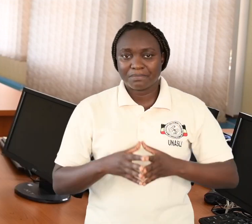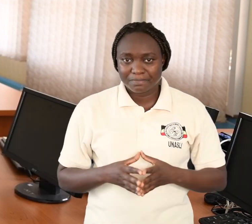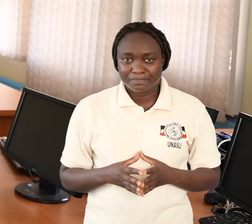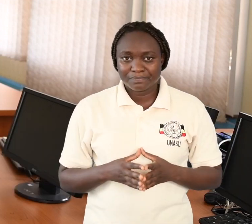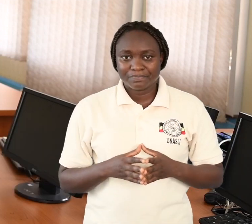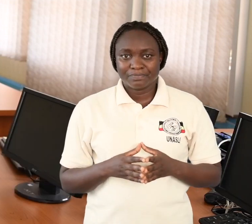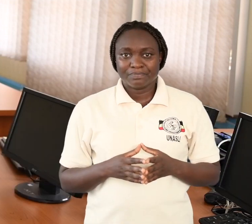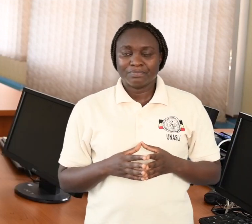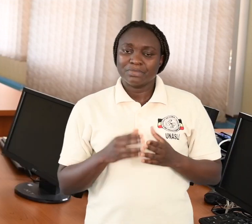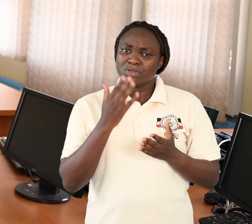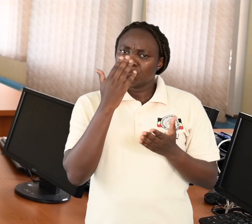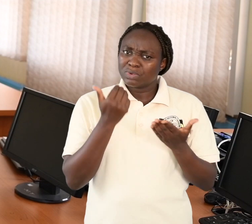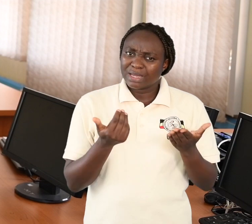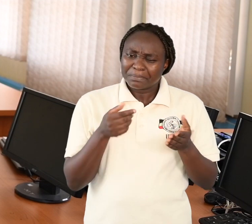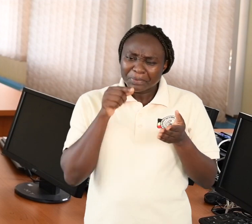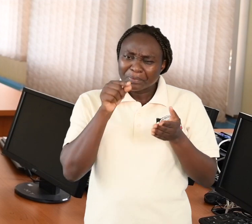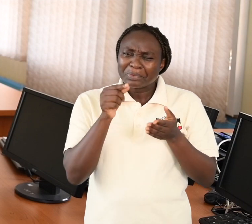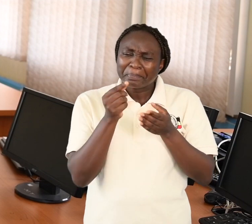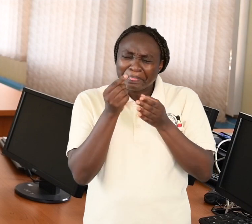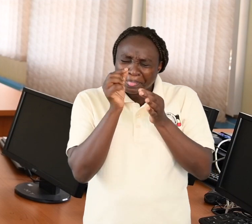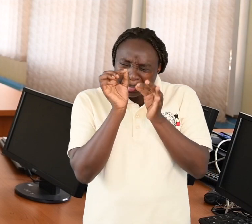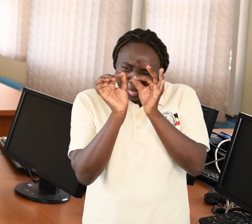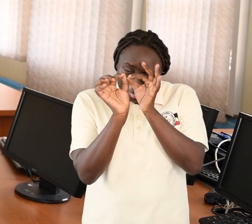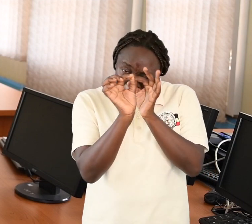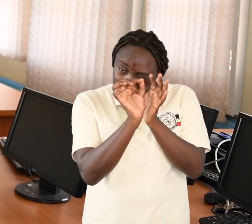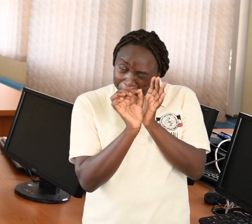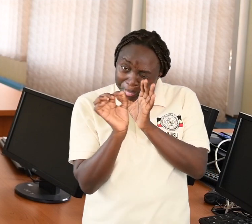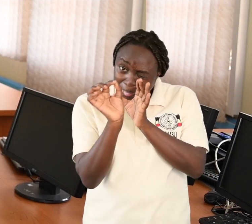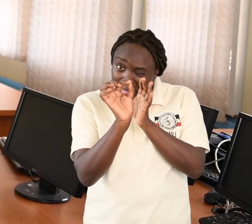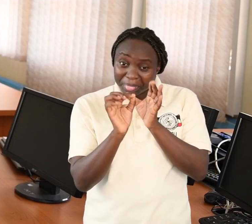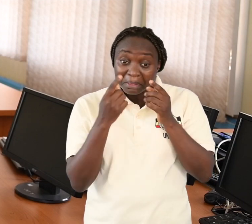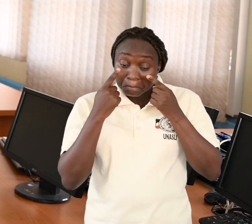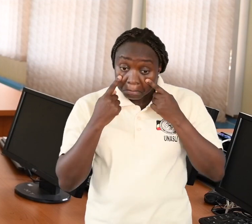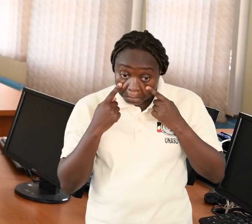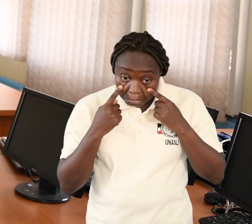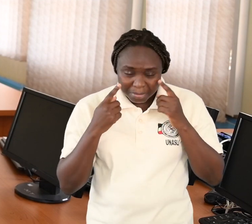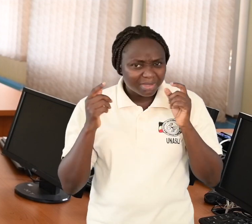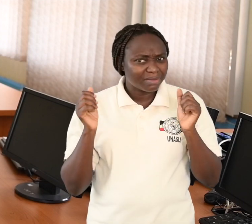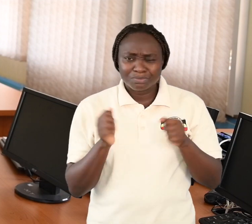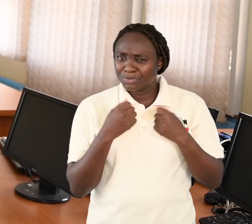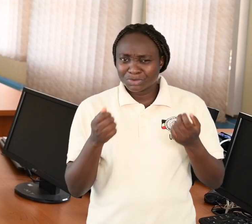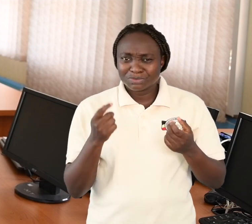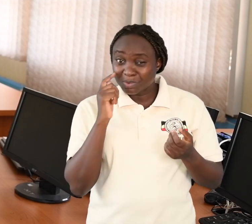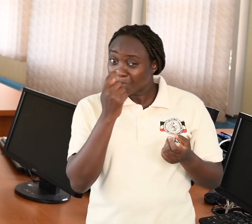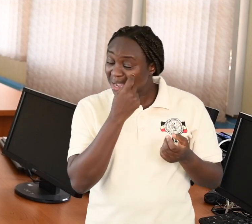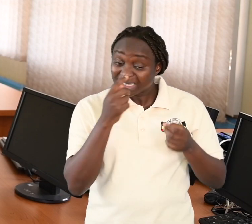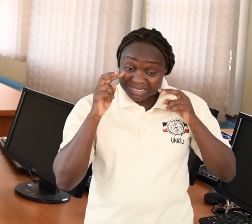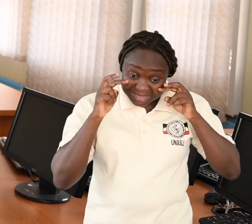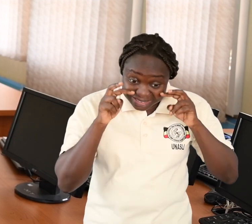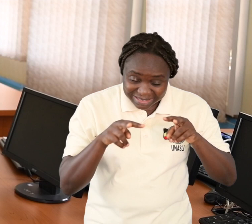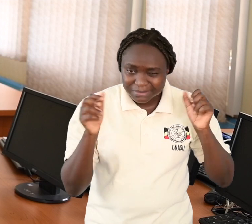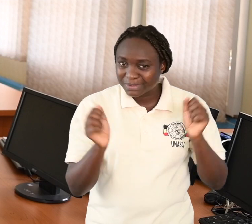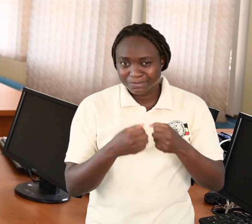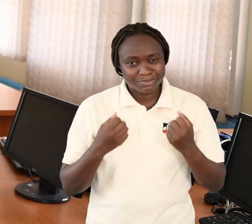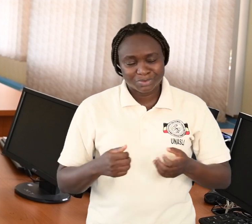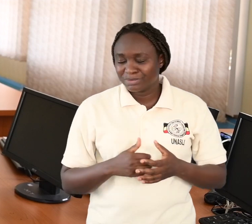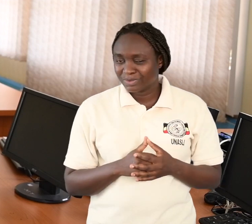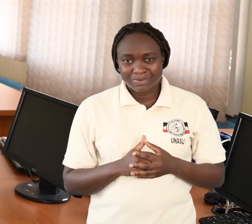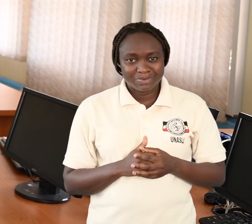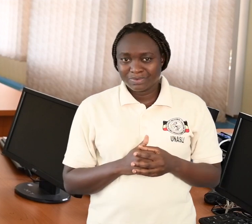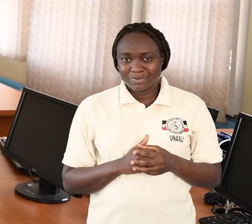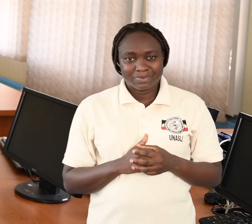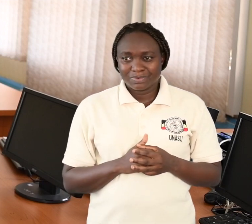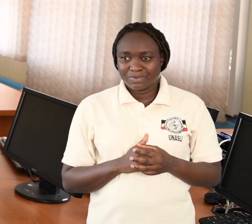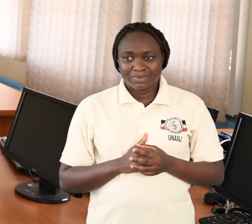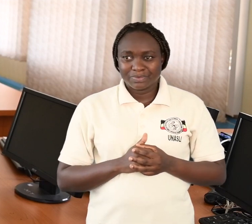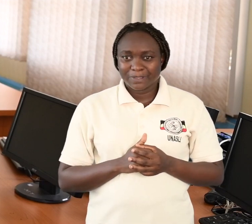Because they're very tiny, we cannot see the cells using our unaided eyes.